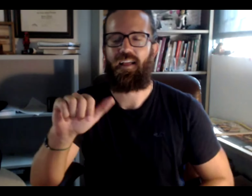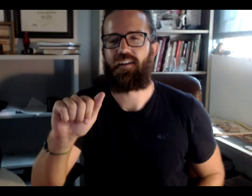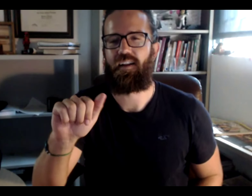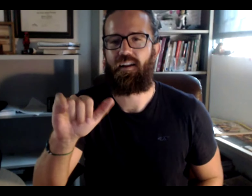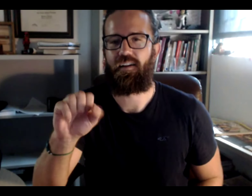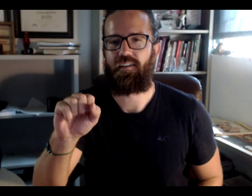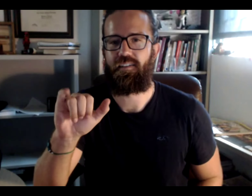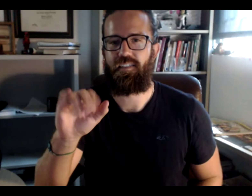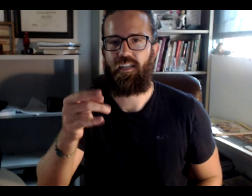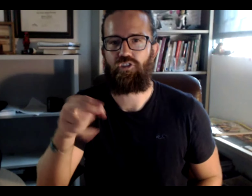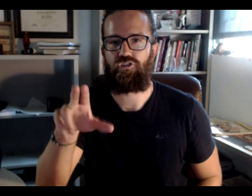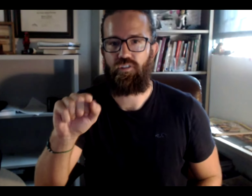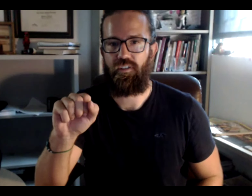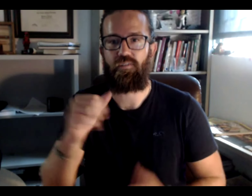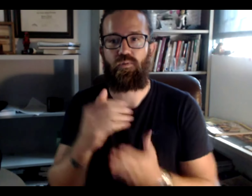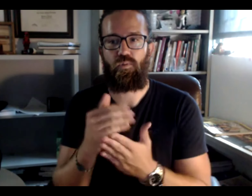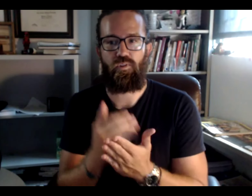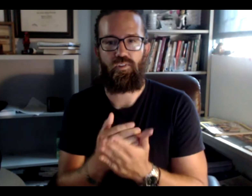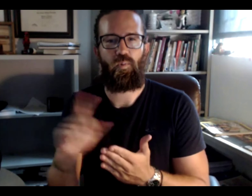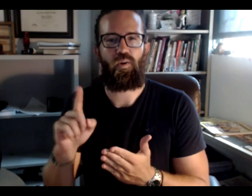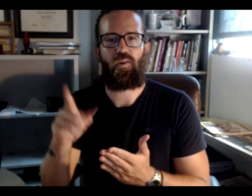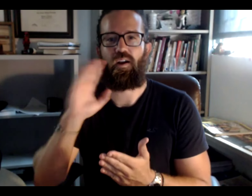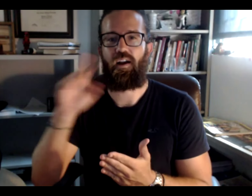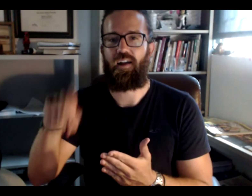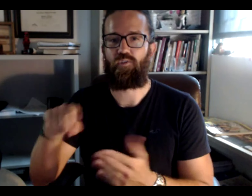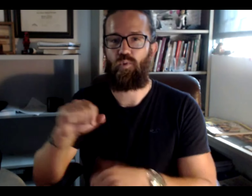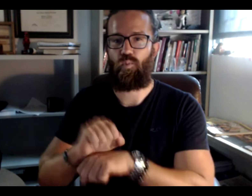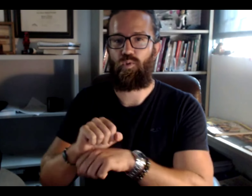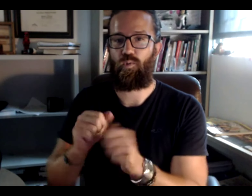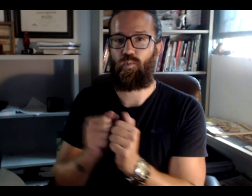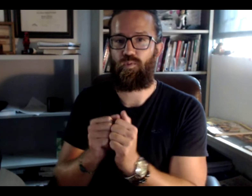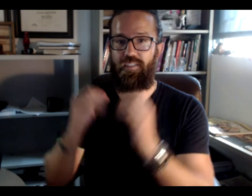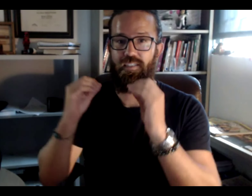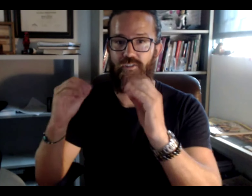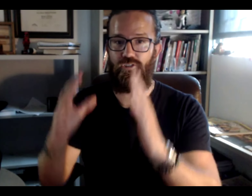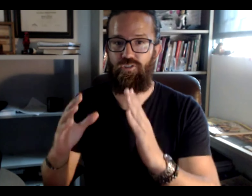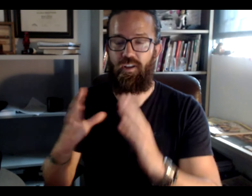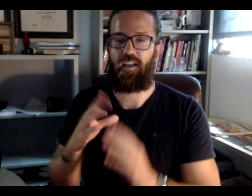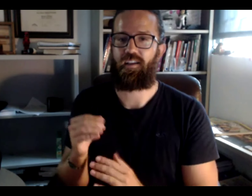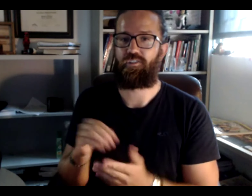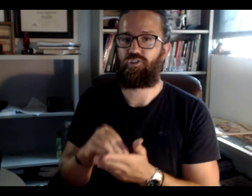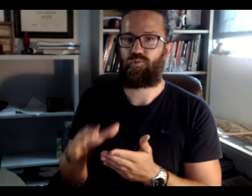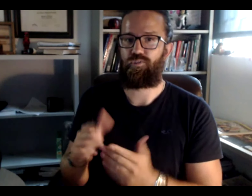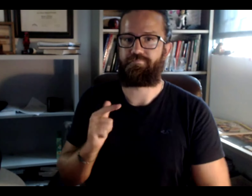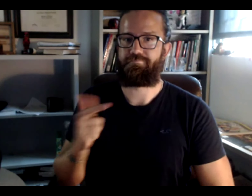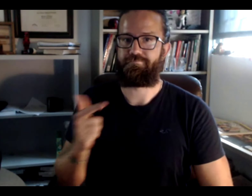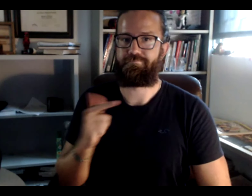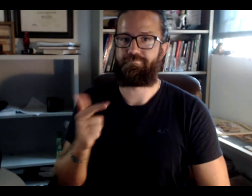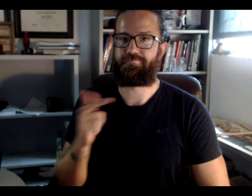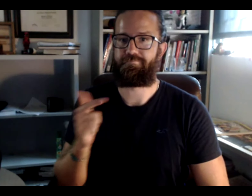typical asynchronous course. You know, where you have to do some work with the